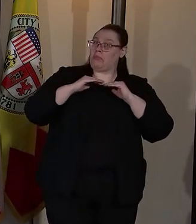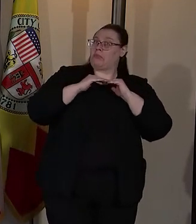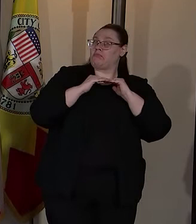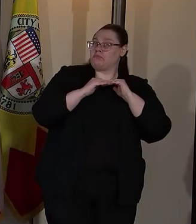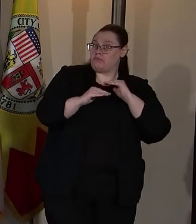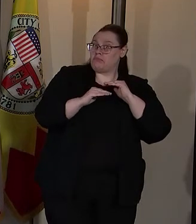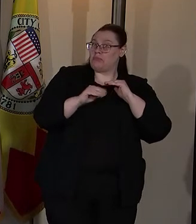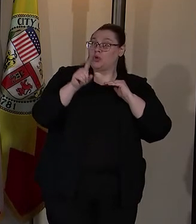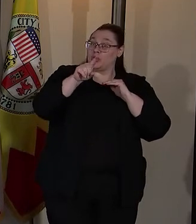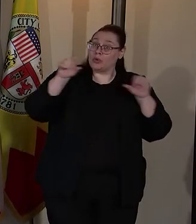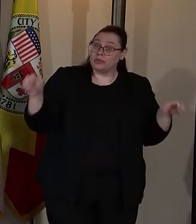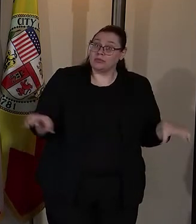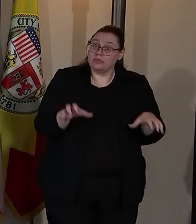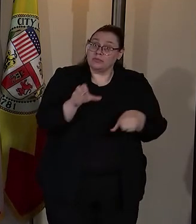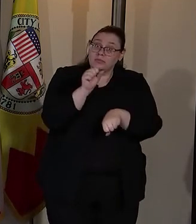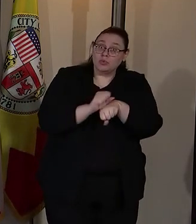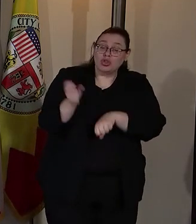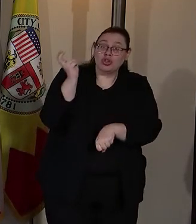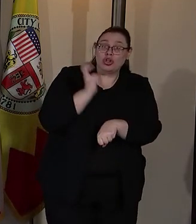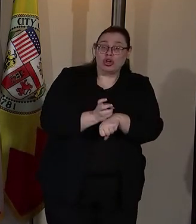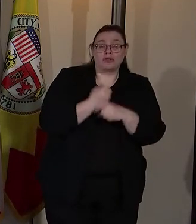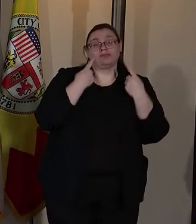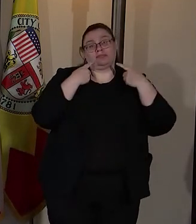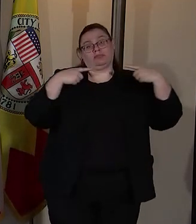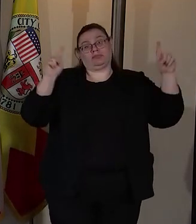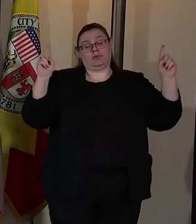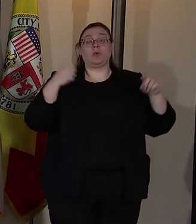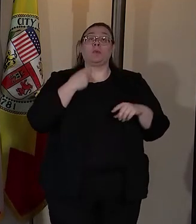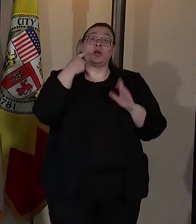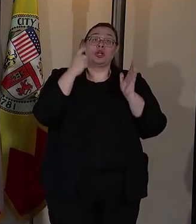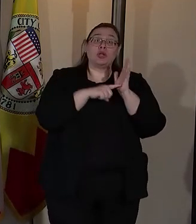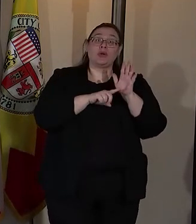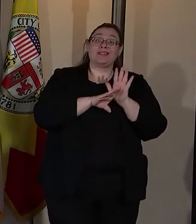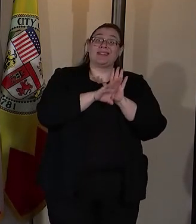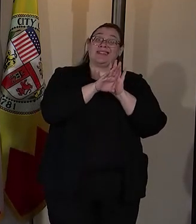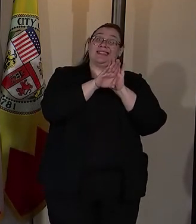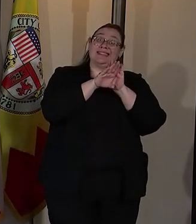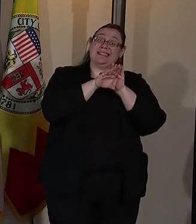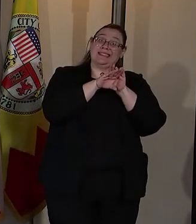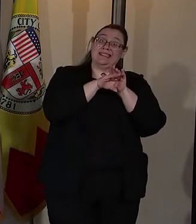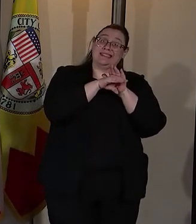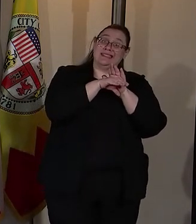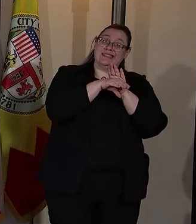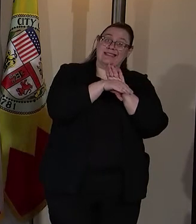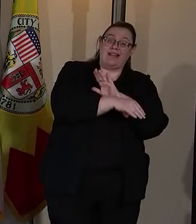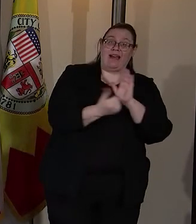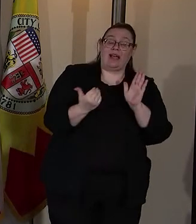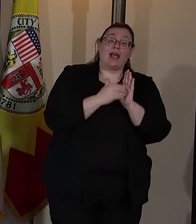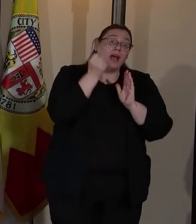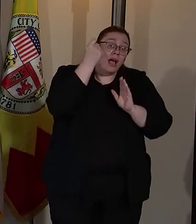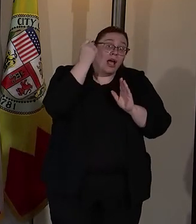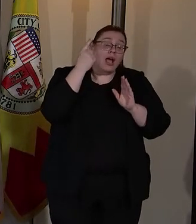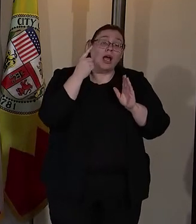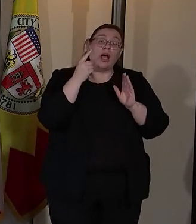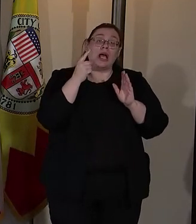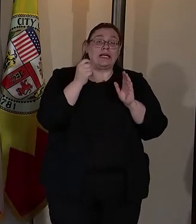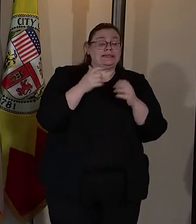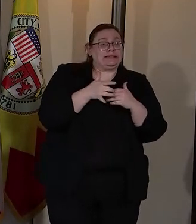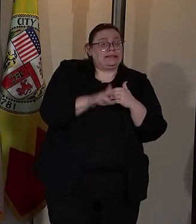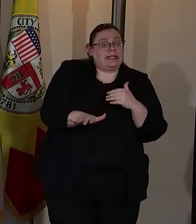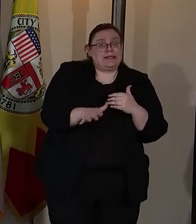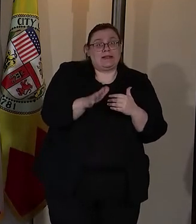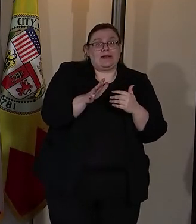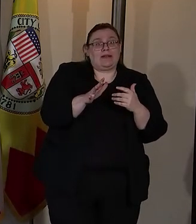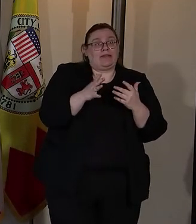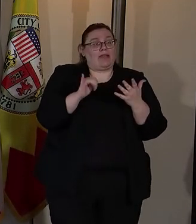is working and we're seeing the curve bending down again. This is fragile. These recoveries and these